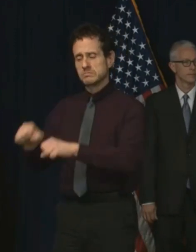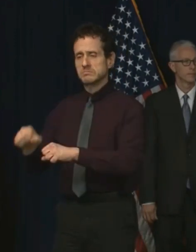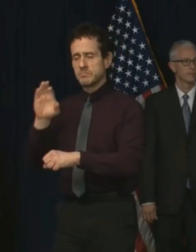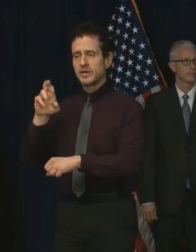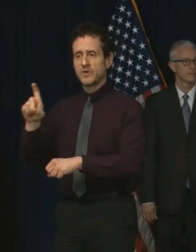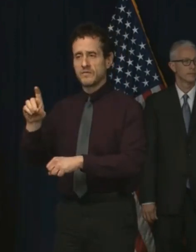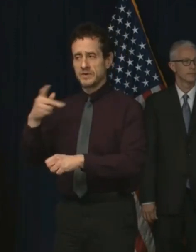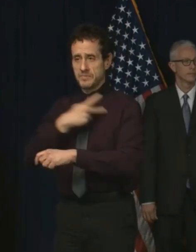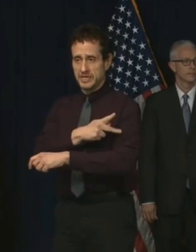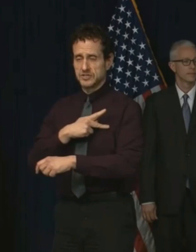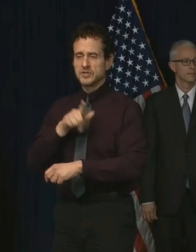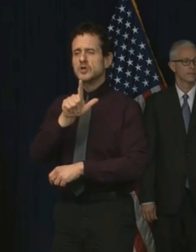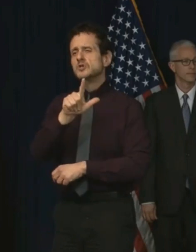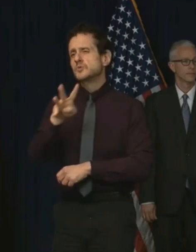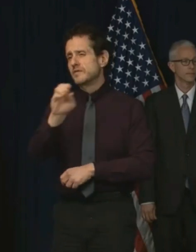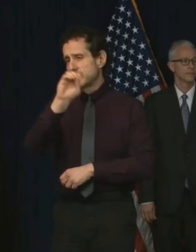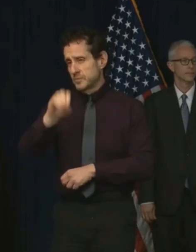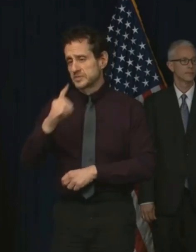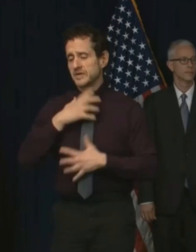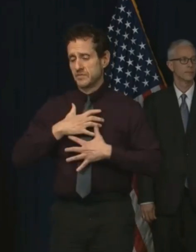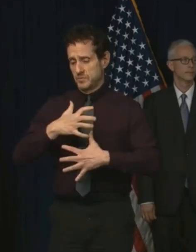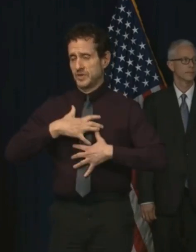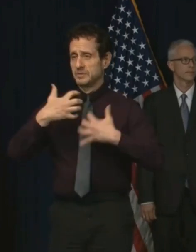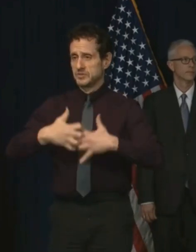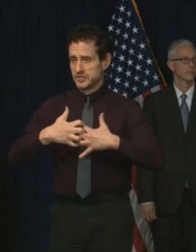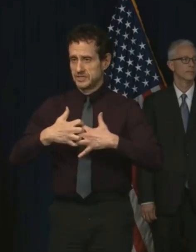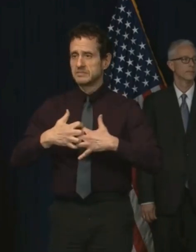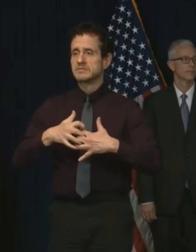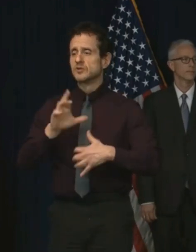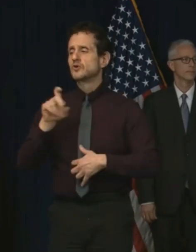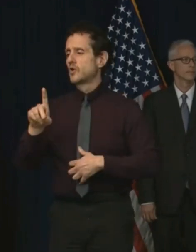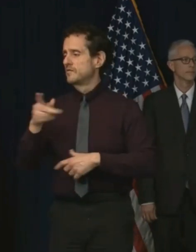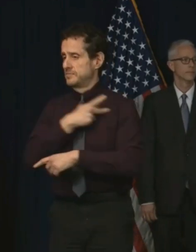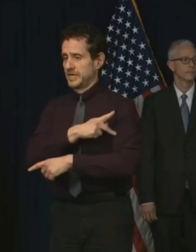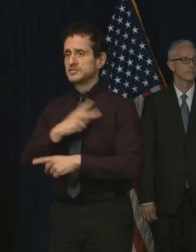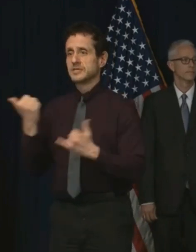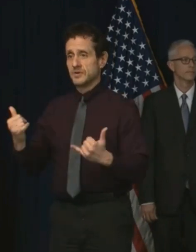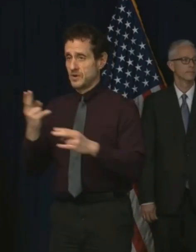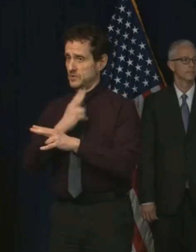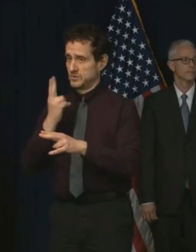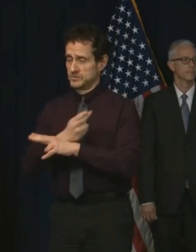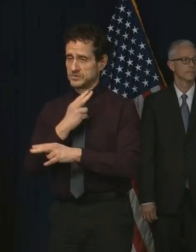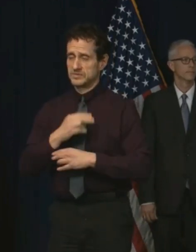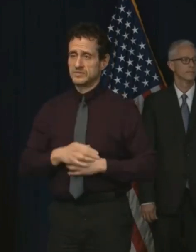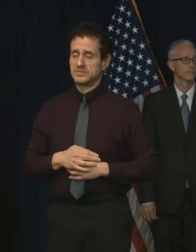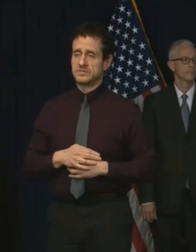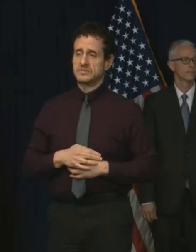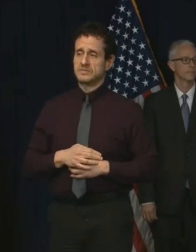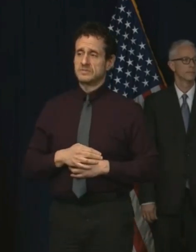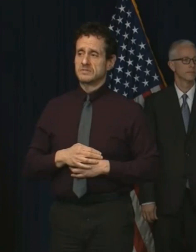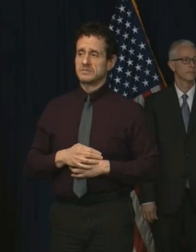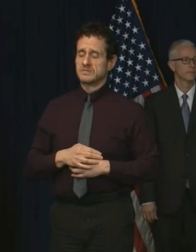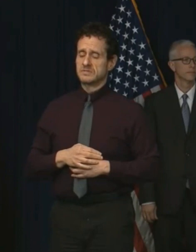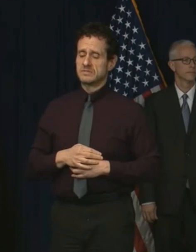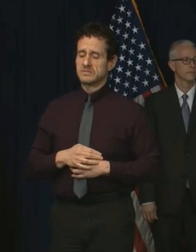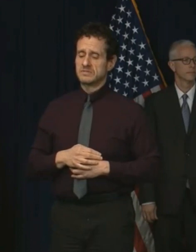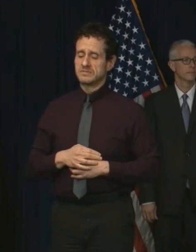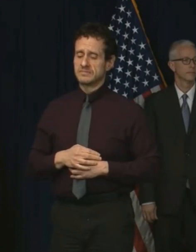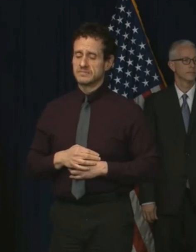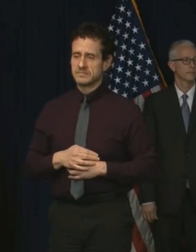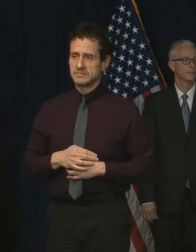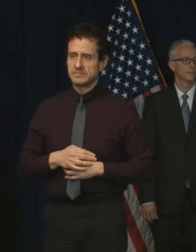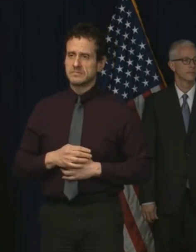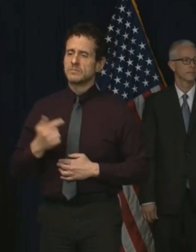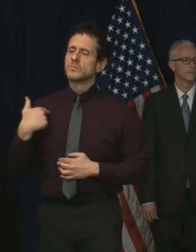24% of our total ventilators are occupied by COVID patients. We're still within our capacity